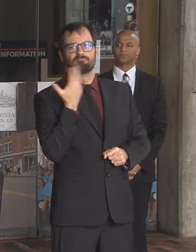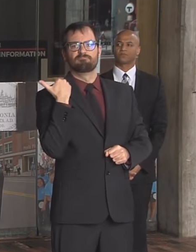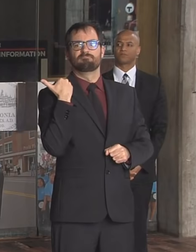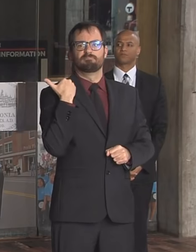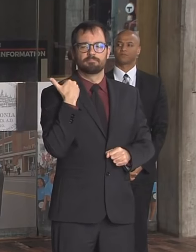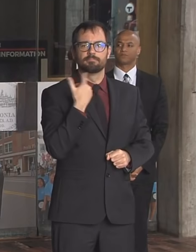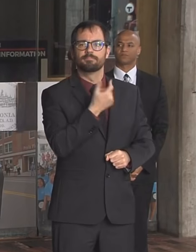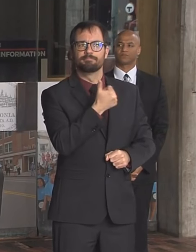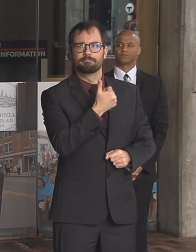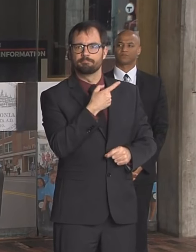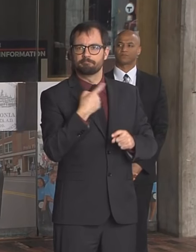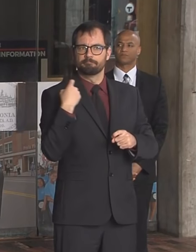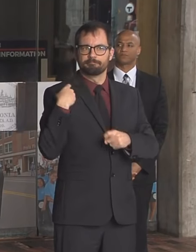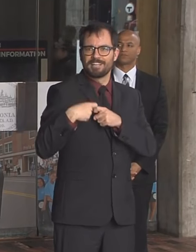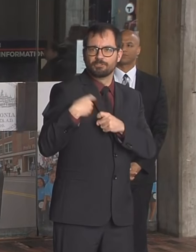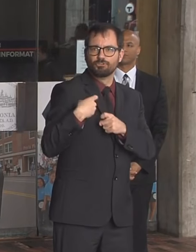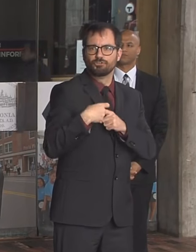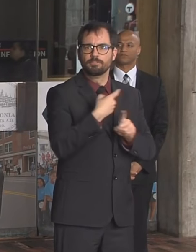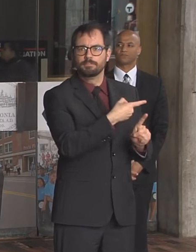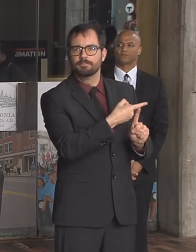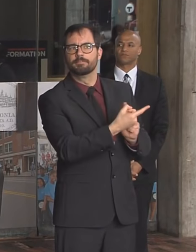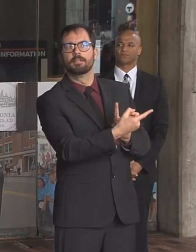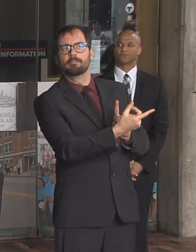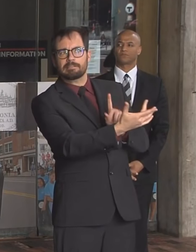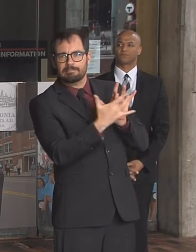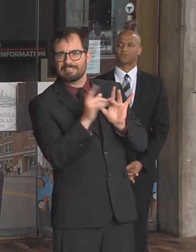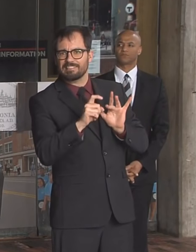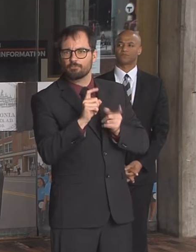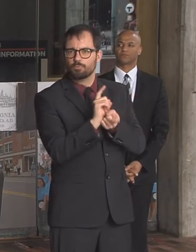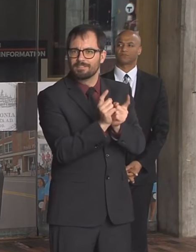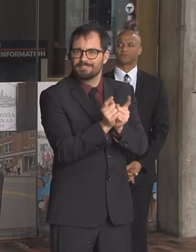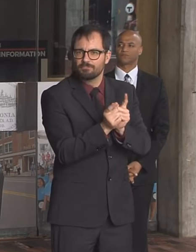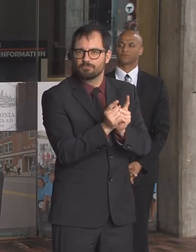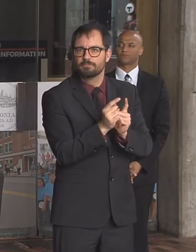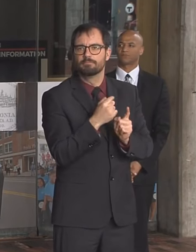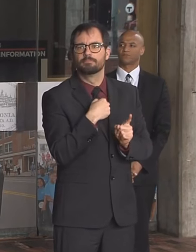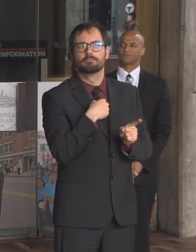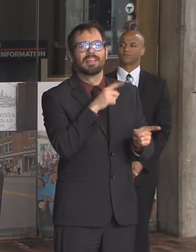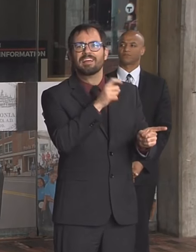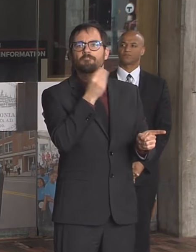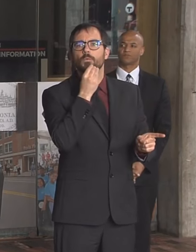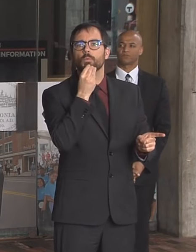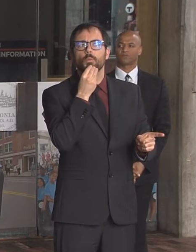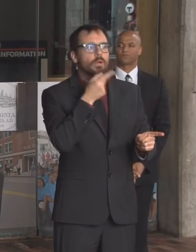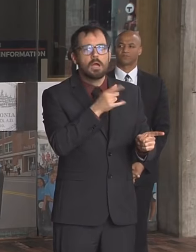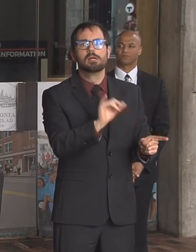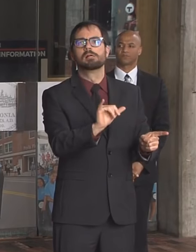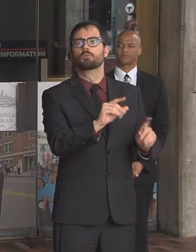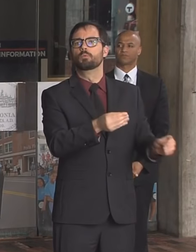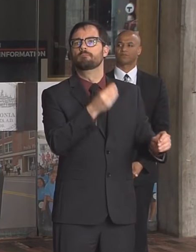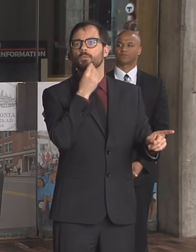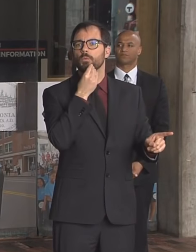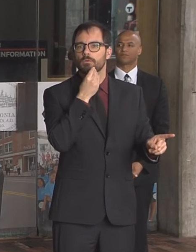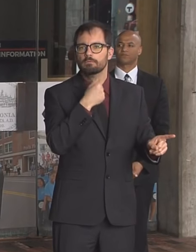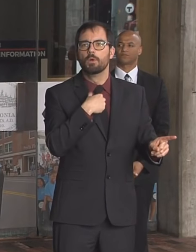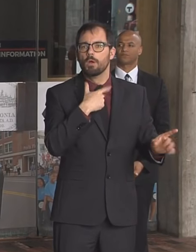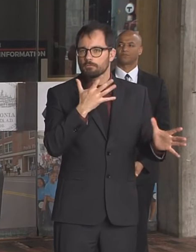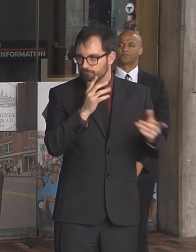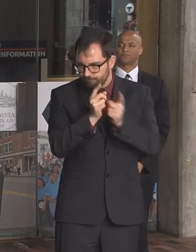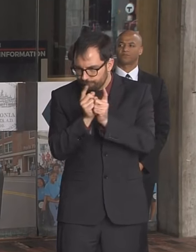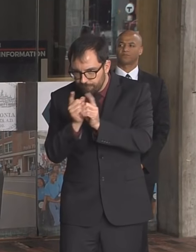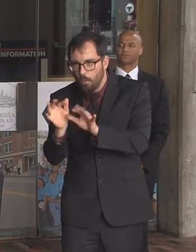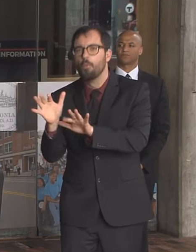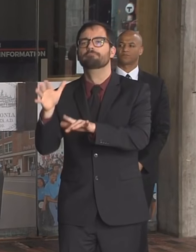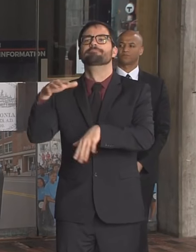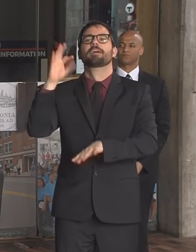and she was looking to get connected. She didn't have any food in her house and we're able to connect her to a program. So we're going to continue to do those services to let